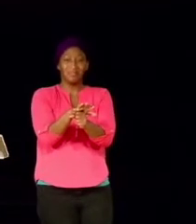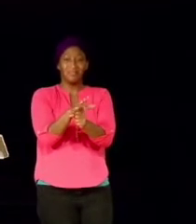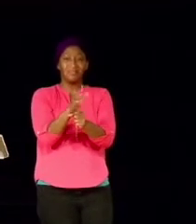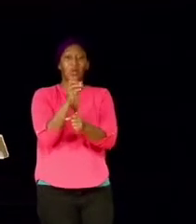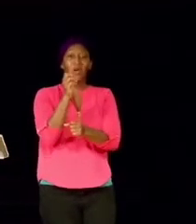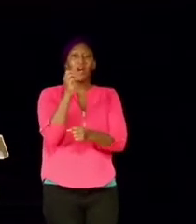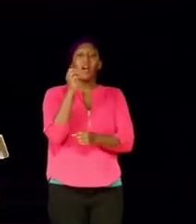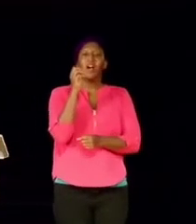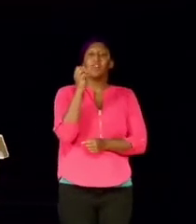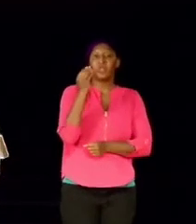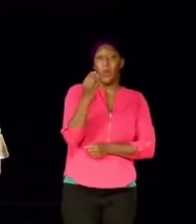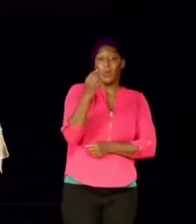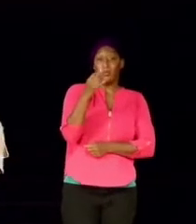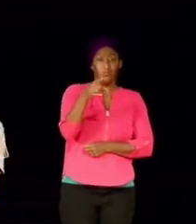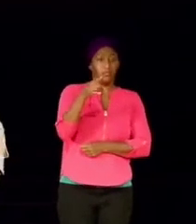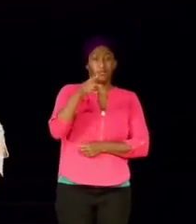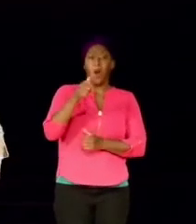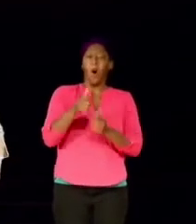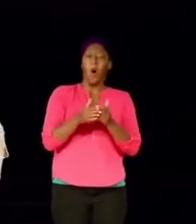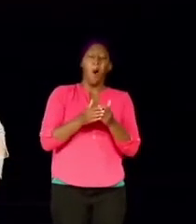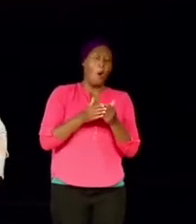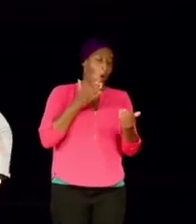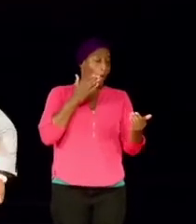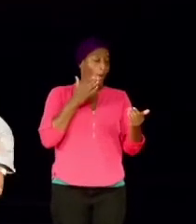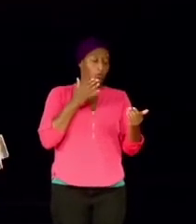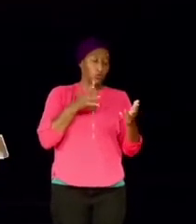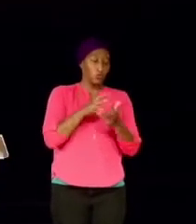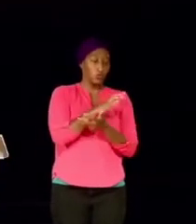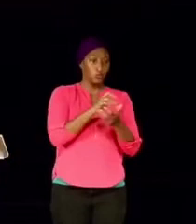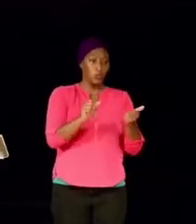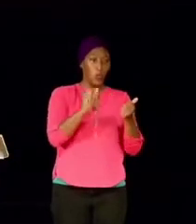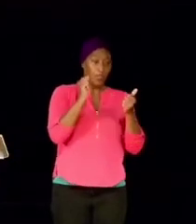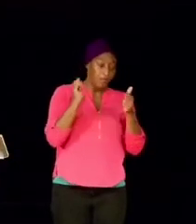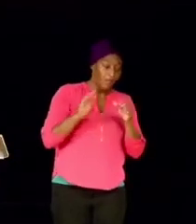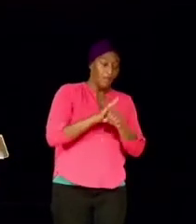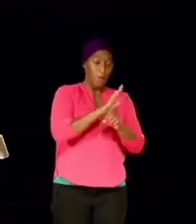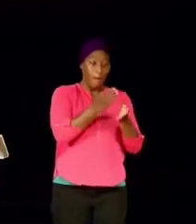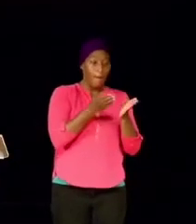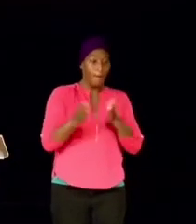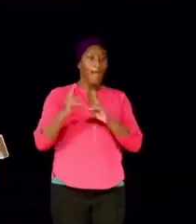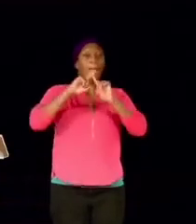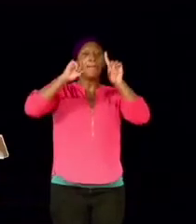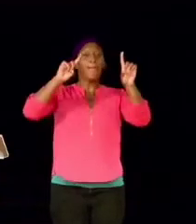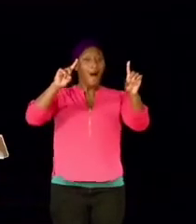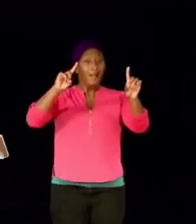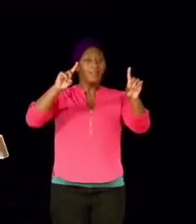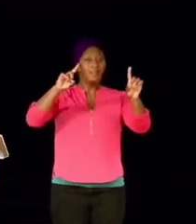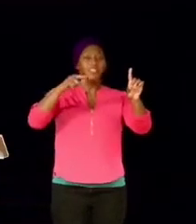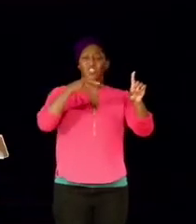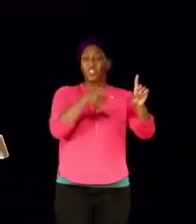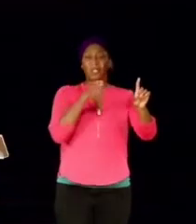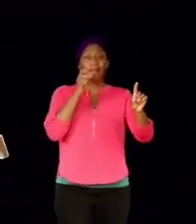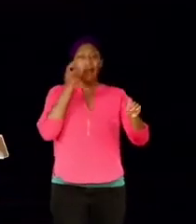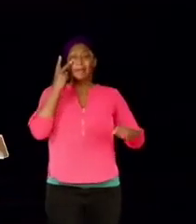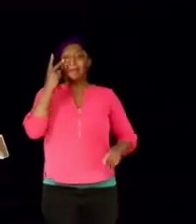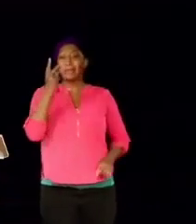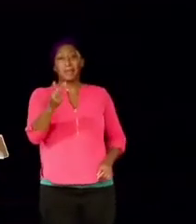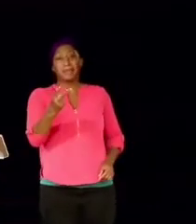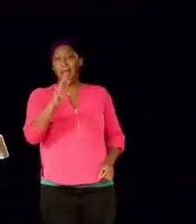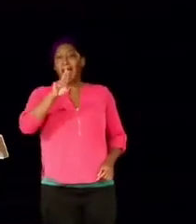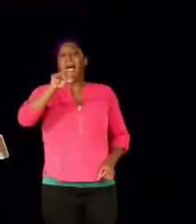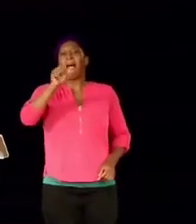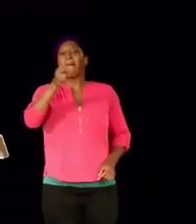Sarah almost blew the whole deal. But what she failed to see in this was that Abraham